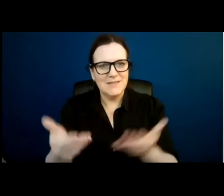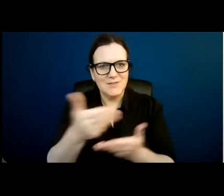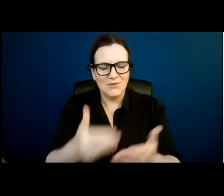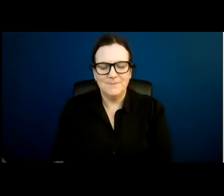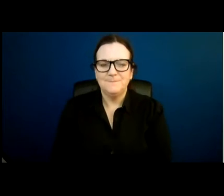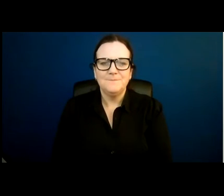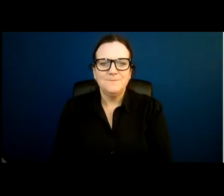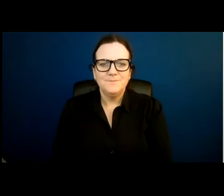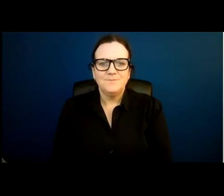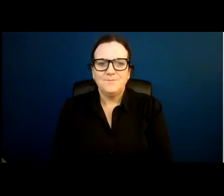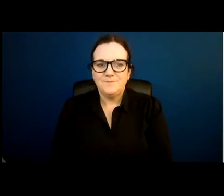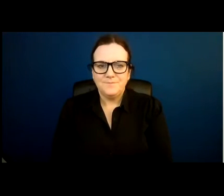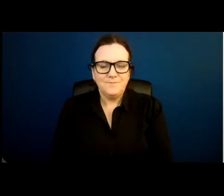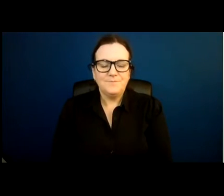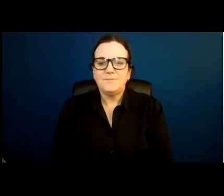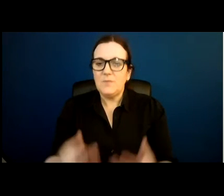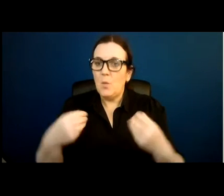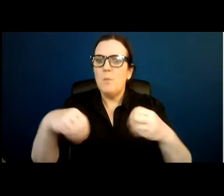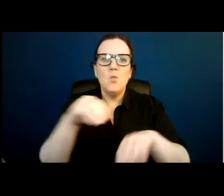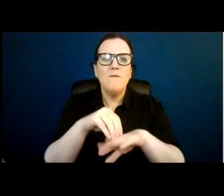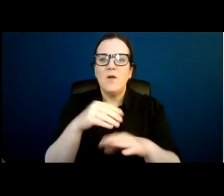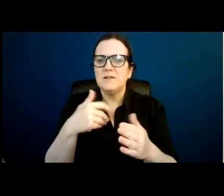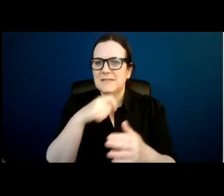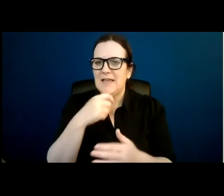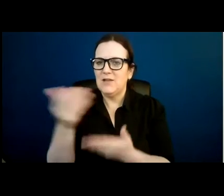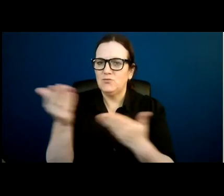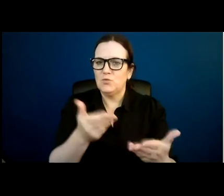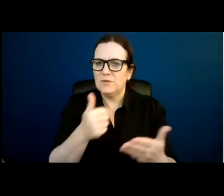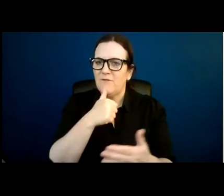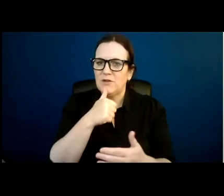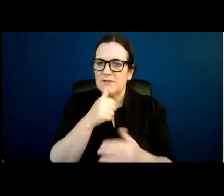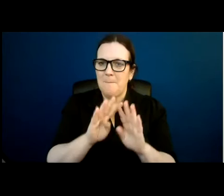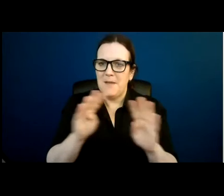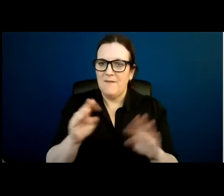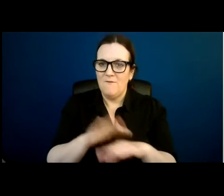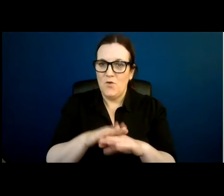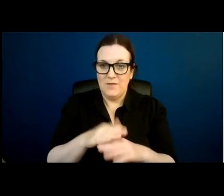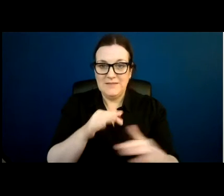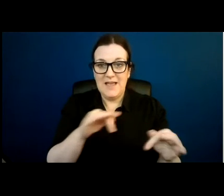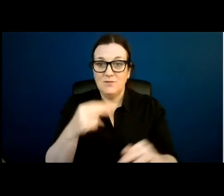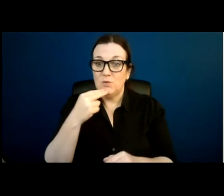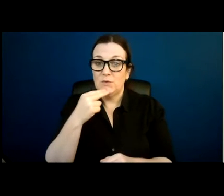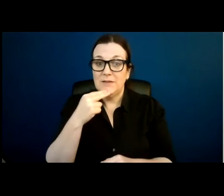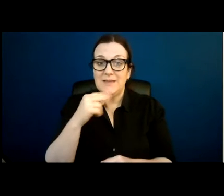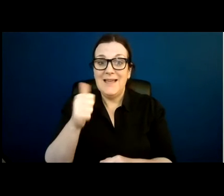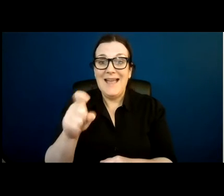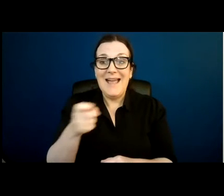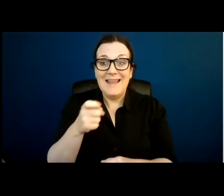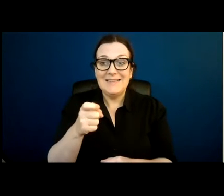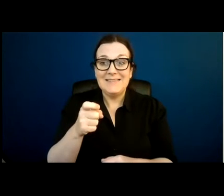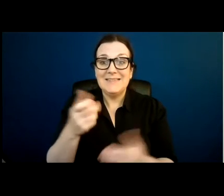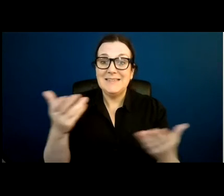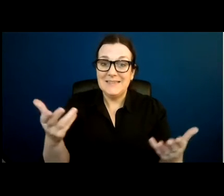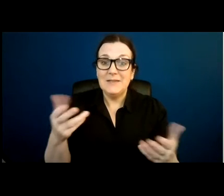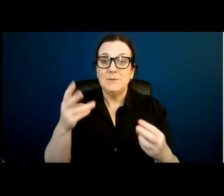without further ado, I'm going to introduce our first panelist for this afternoon session, Alex Rokkeen, who is a very experienced